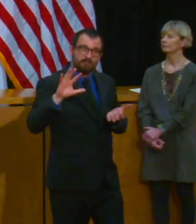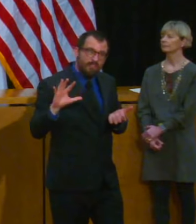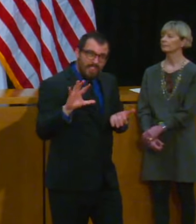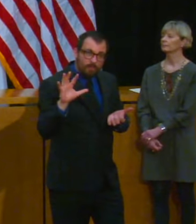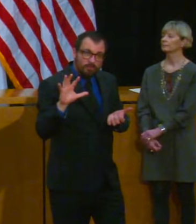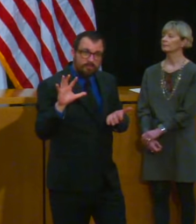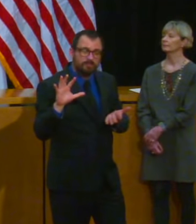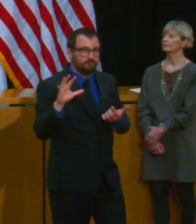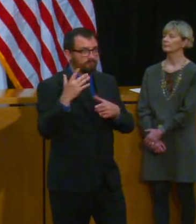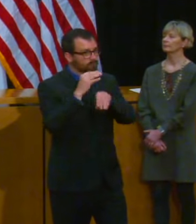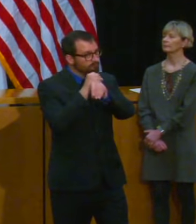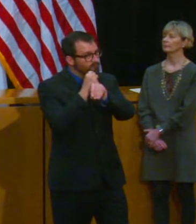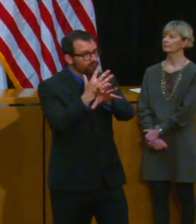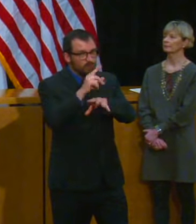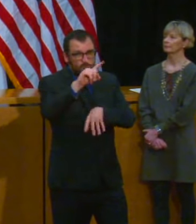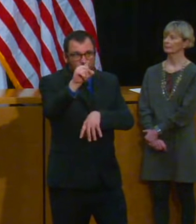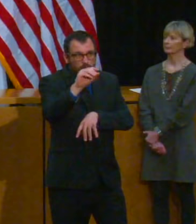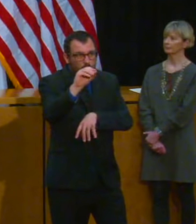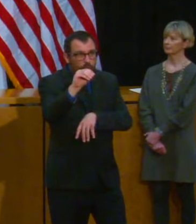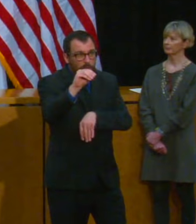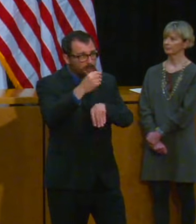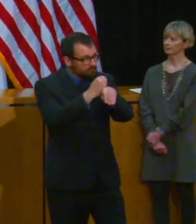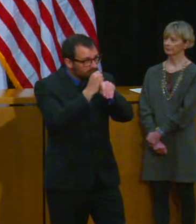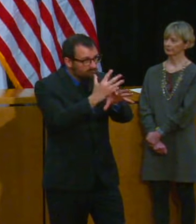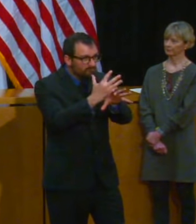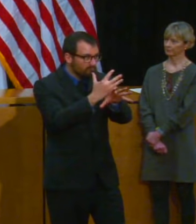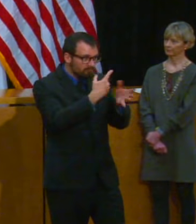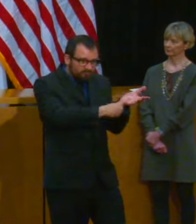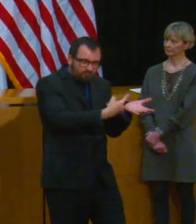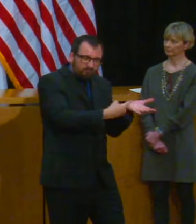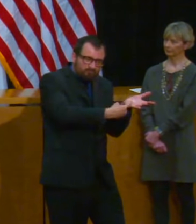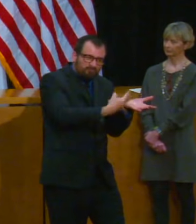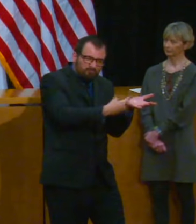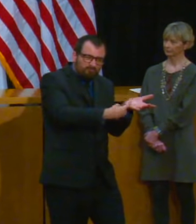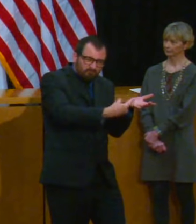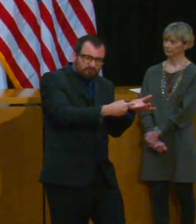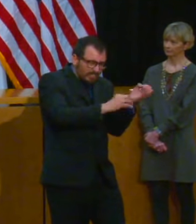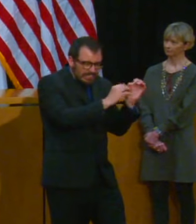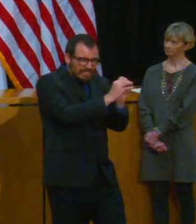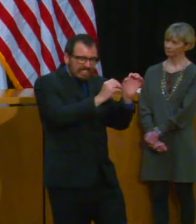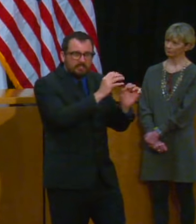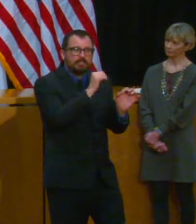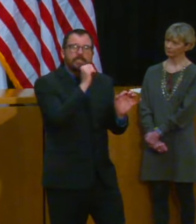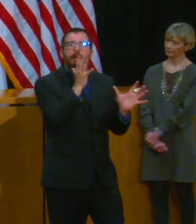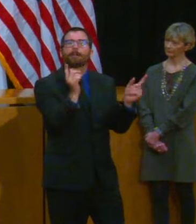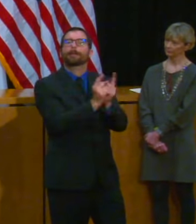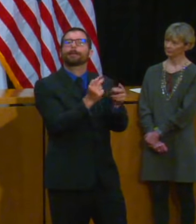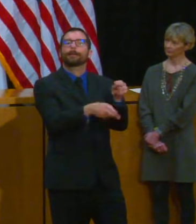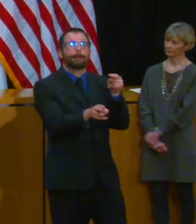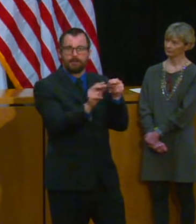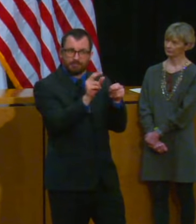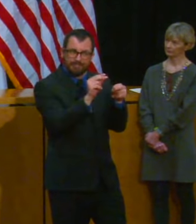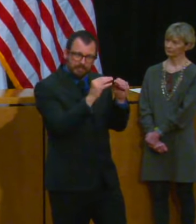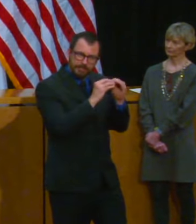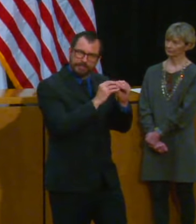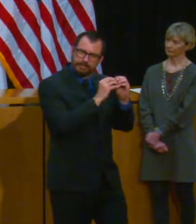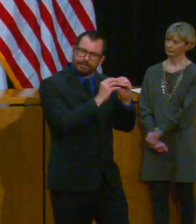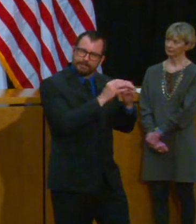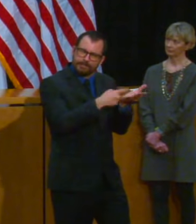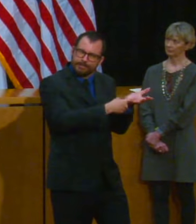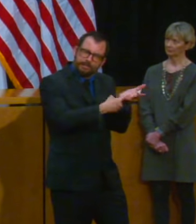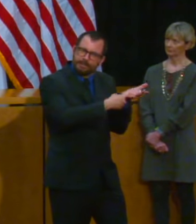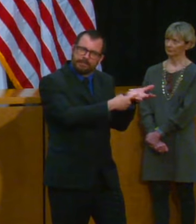business organizations and employers is to get that sort of consolidated collaborative